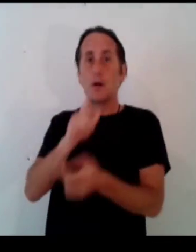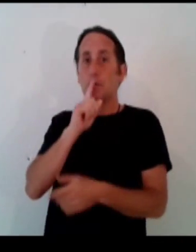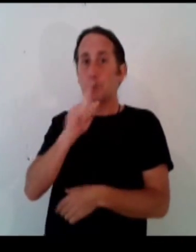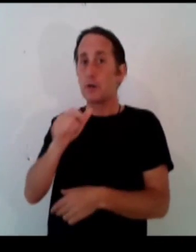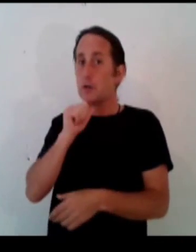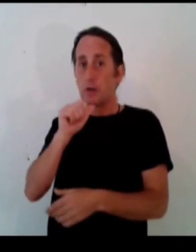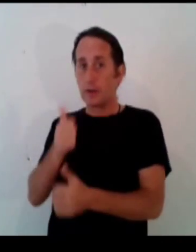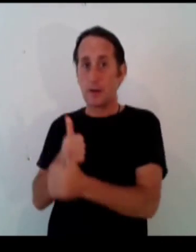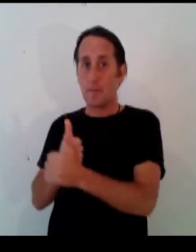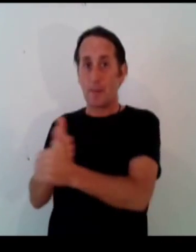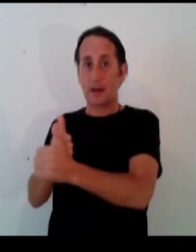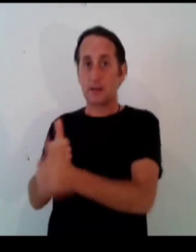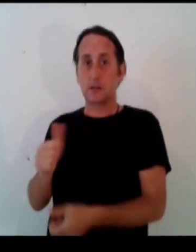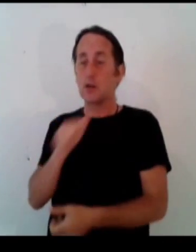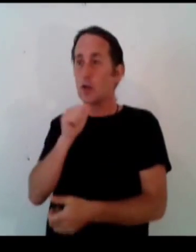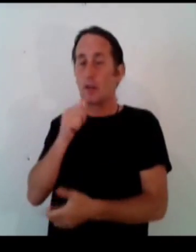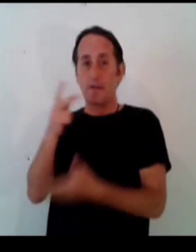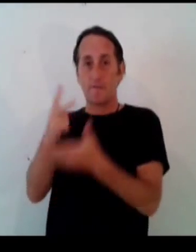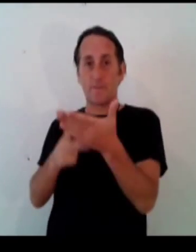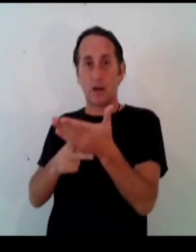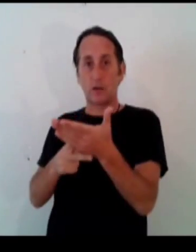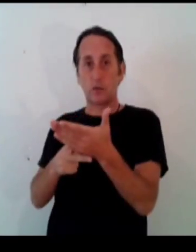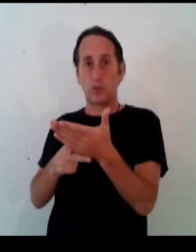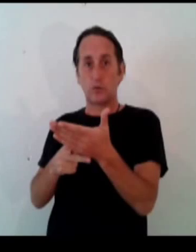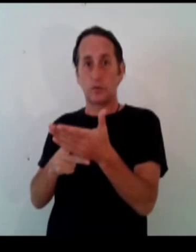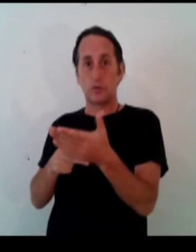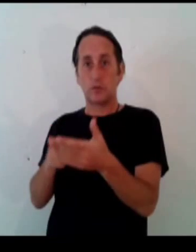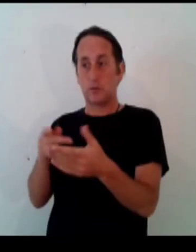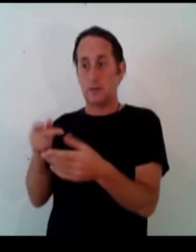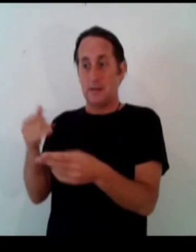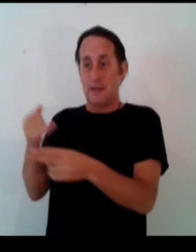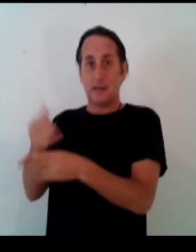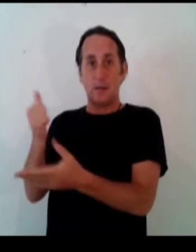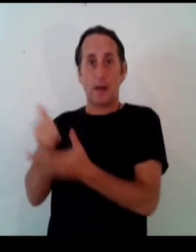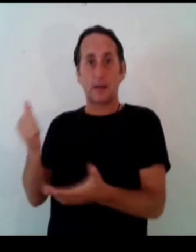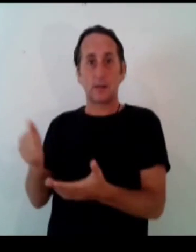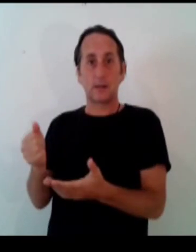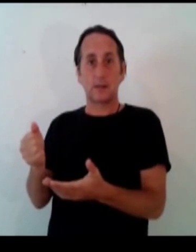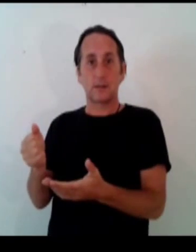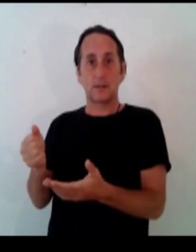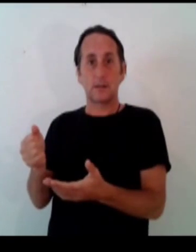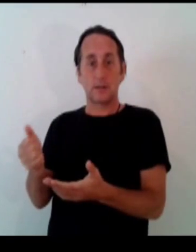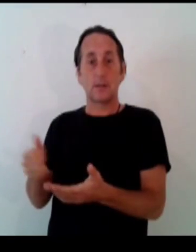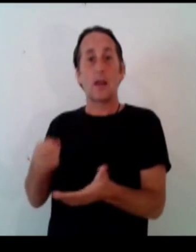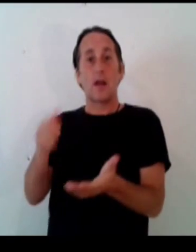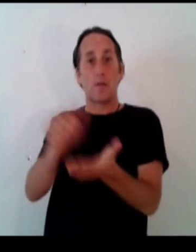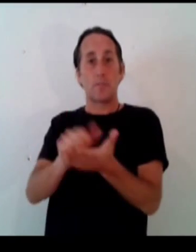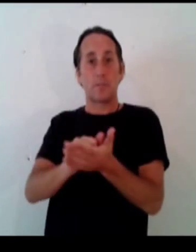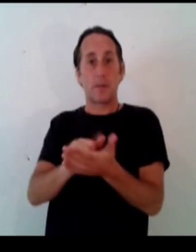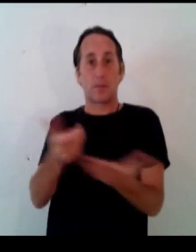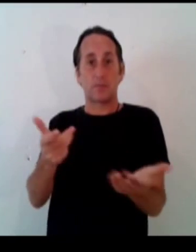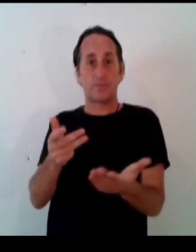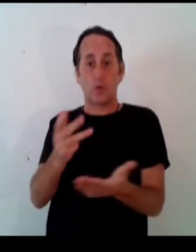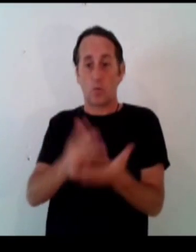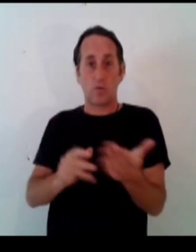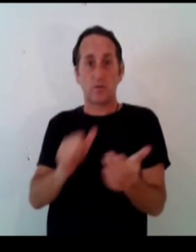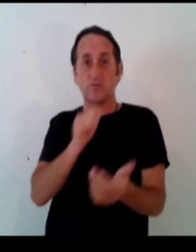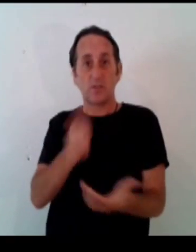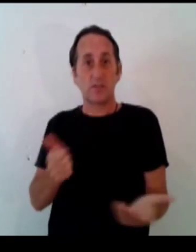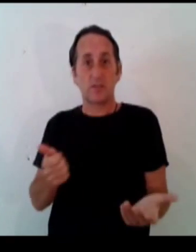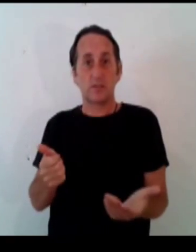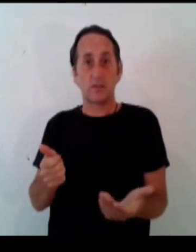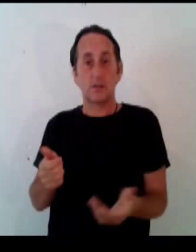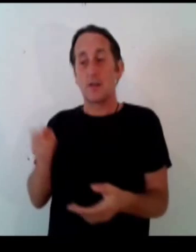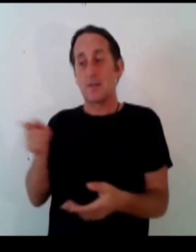but it doesn't it doesn't have anything to back it it doesn't reflect the value of anything that the bank owns or the bank